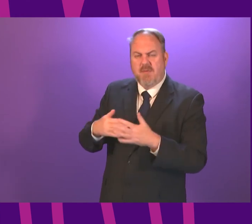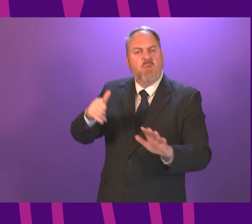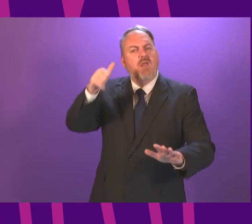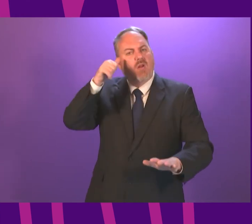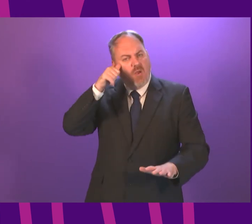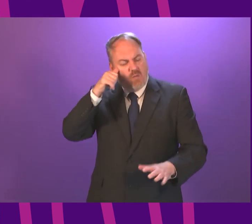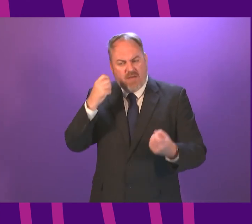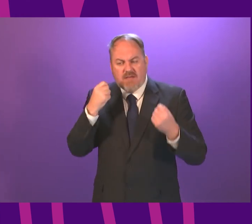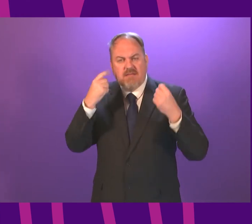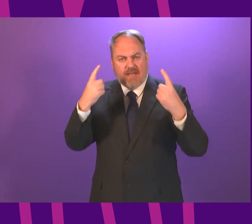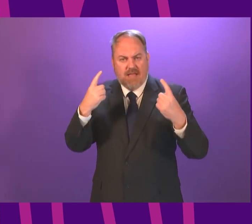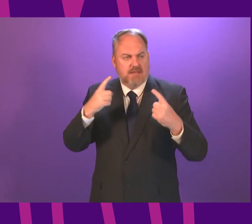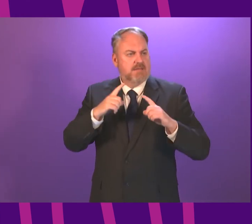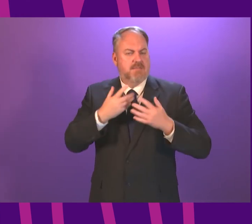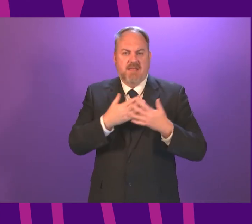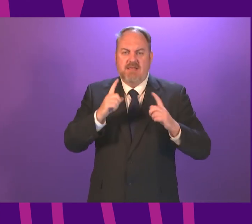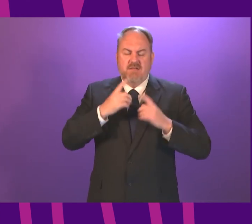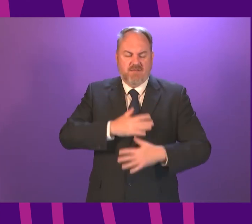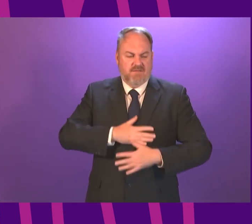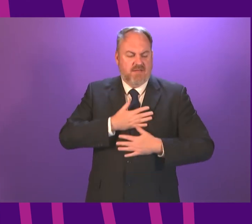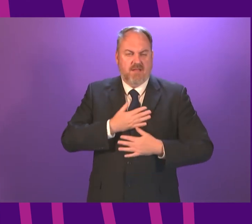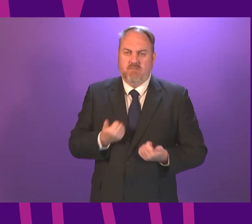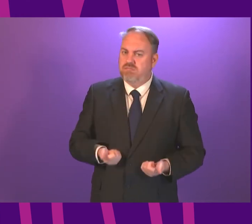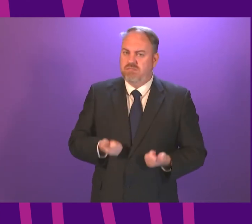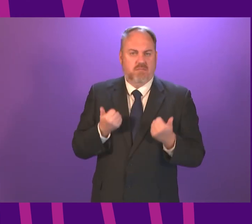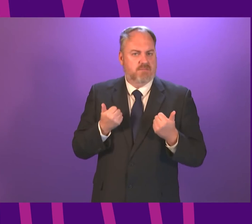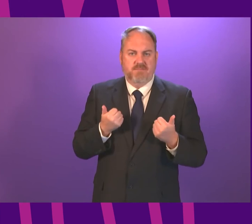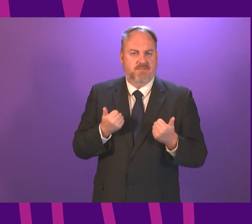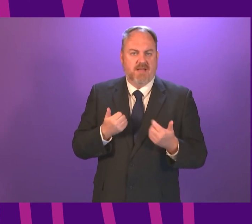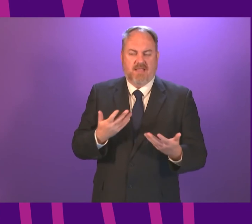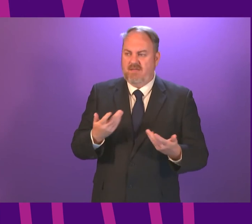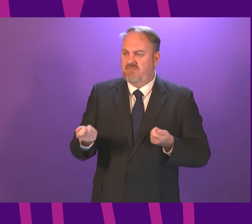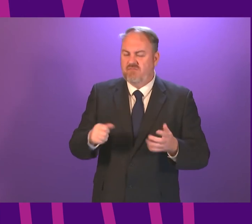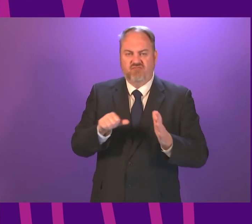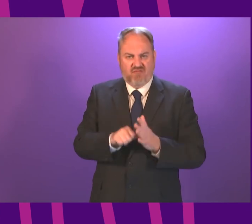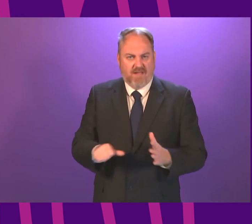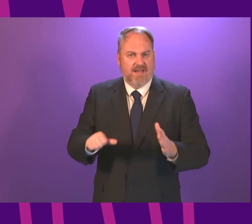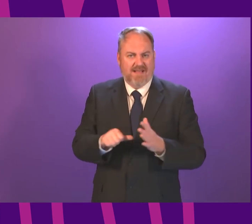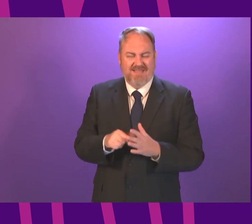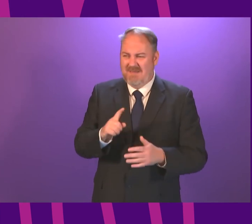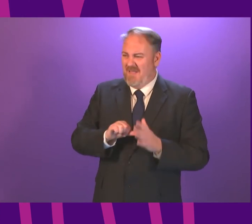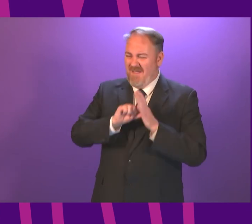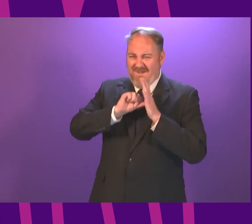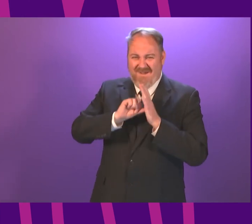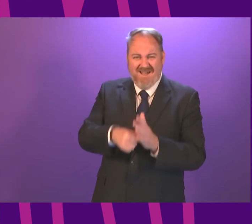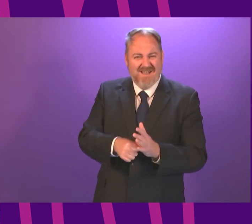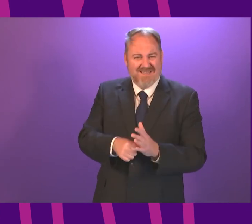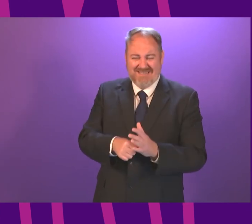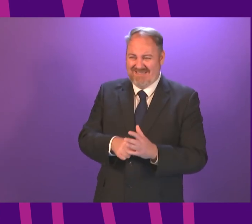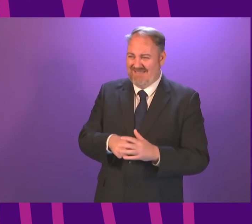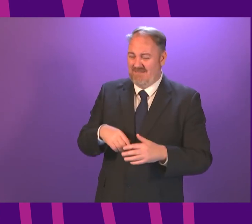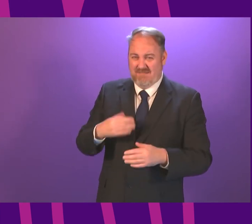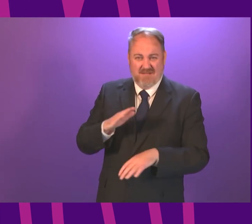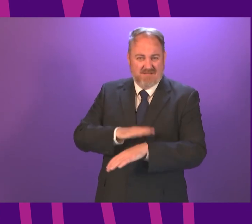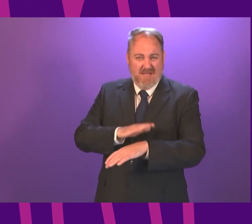the concerns of teachers and so many others after what has been the most difficult, challenging bruising in many